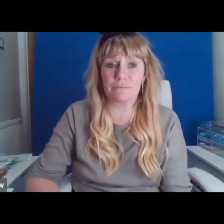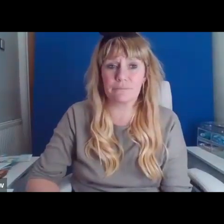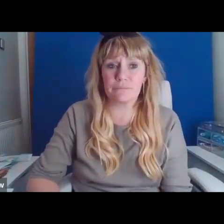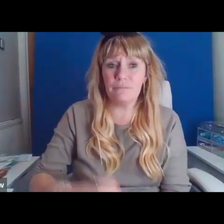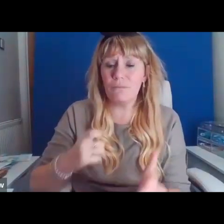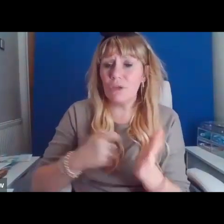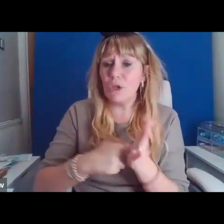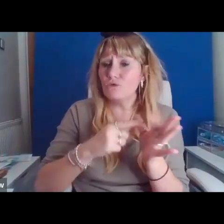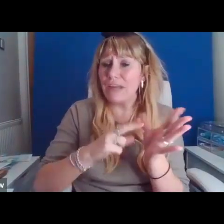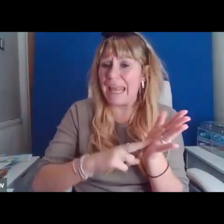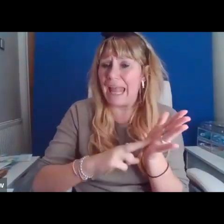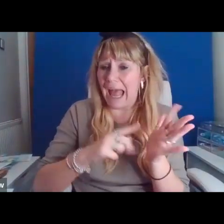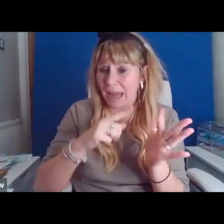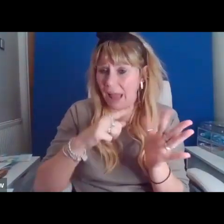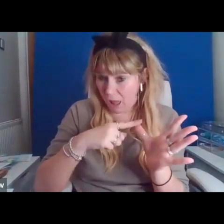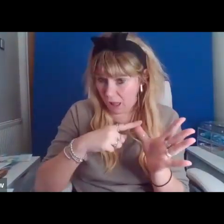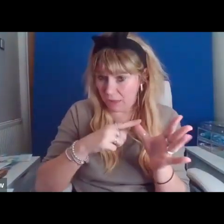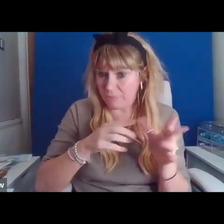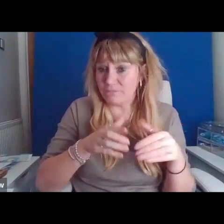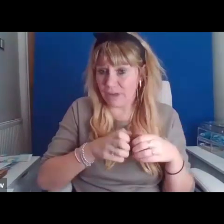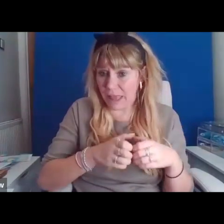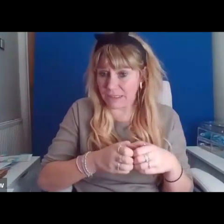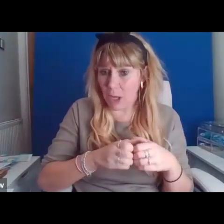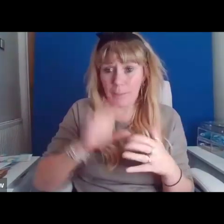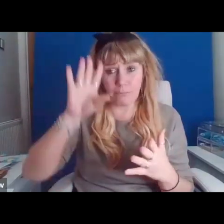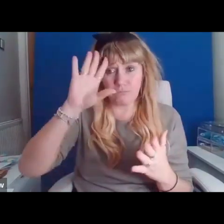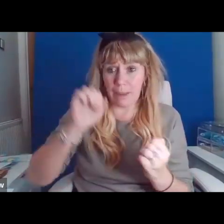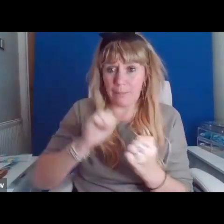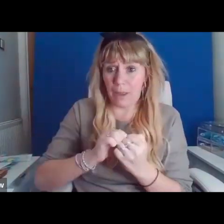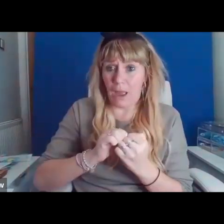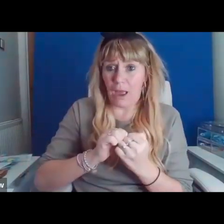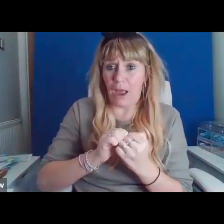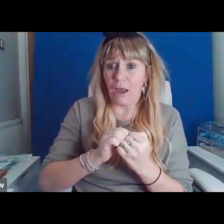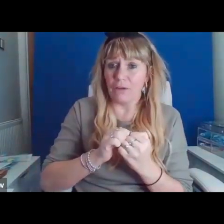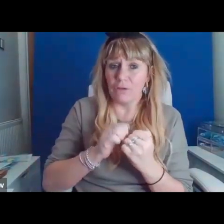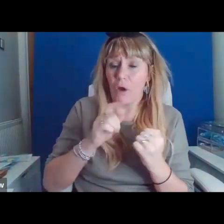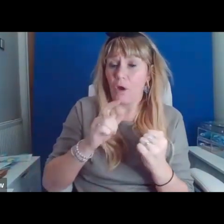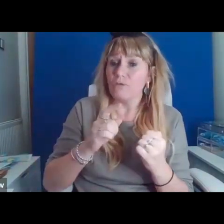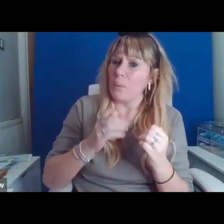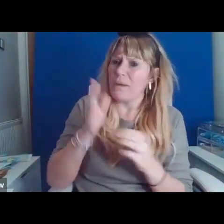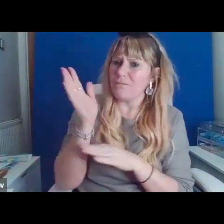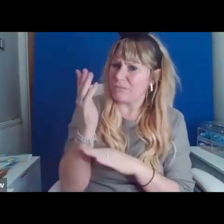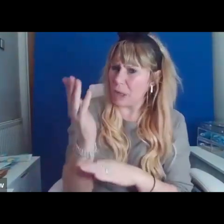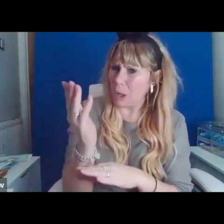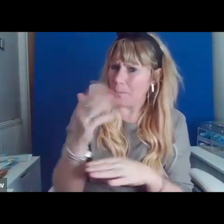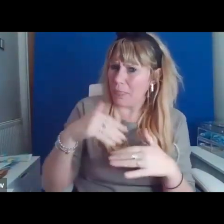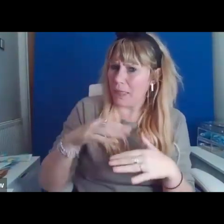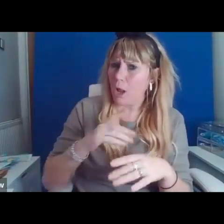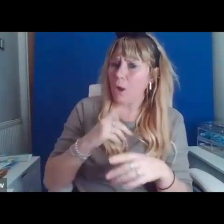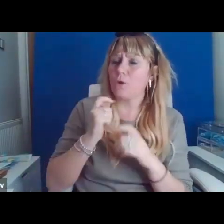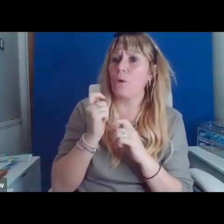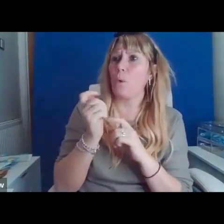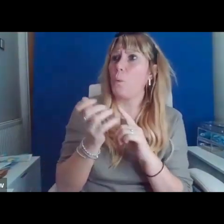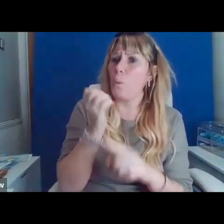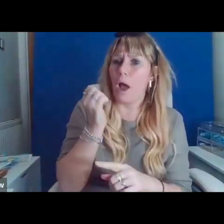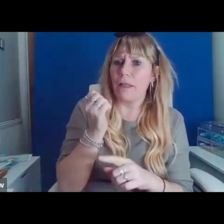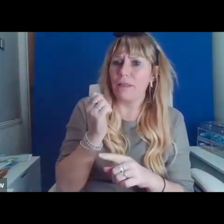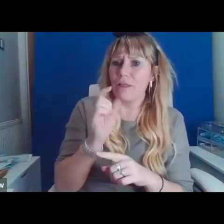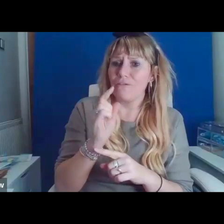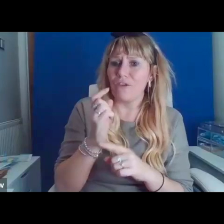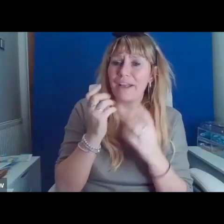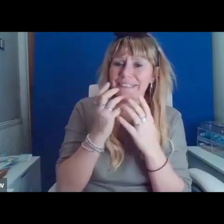remember Rhianna from the film One Inky Queer, which won the CAT First Film Award at the Together 2022